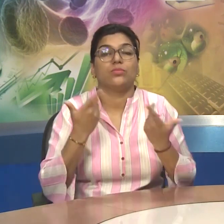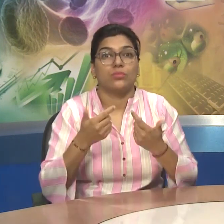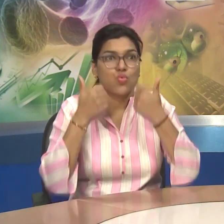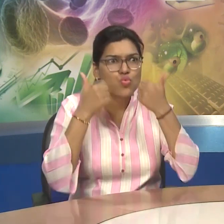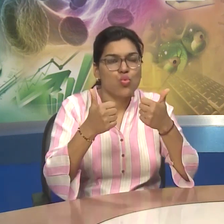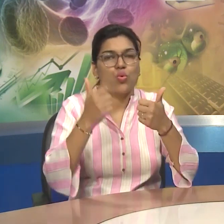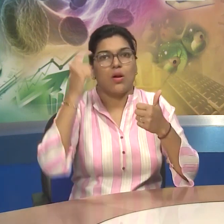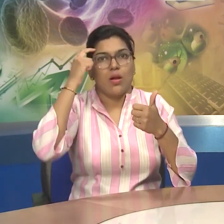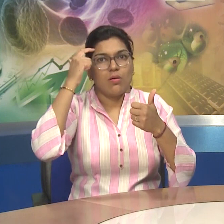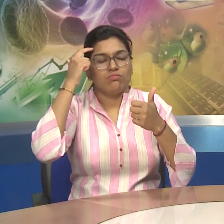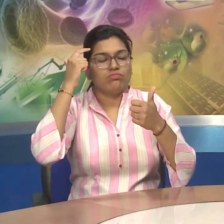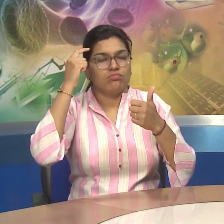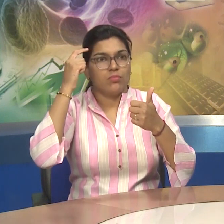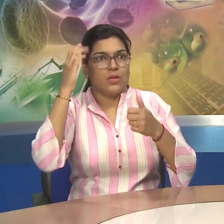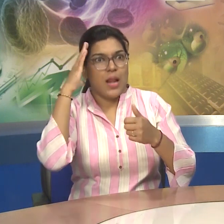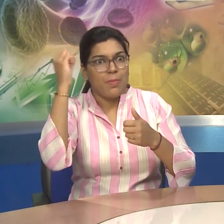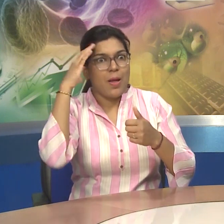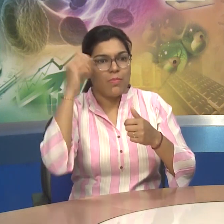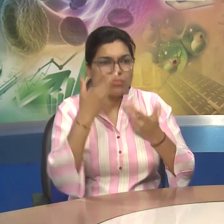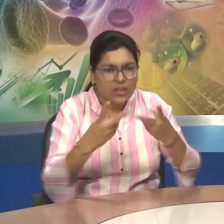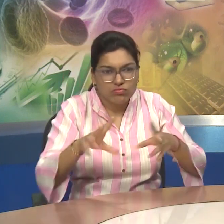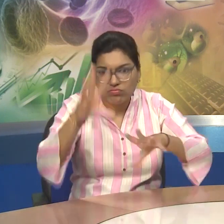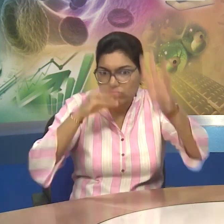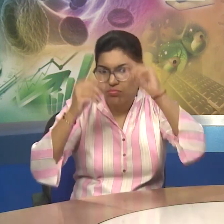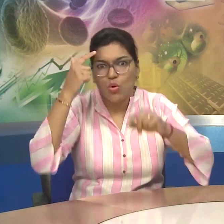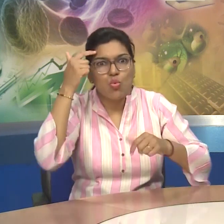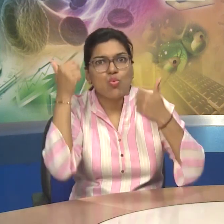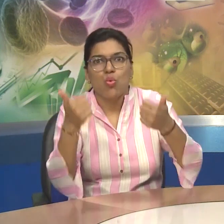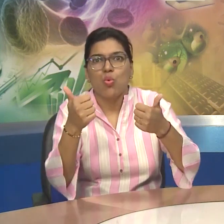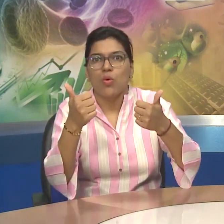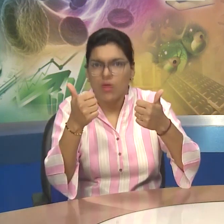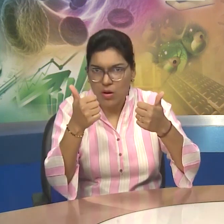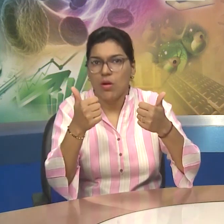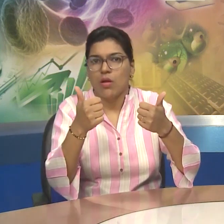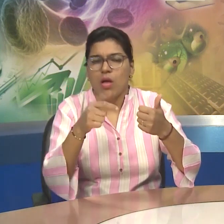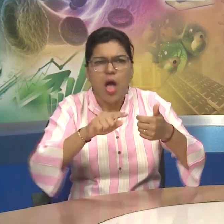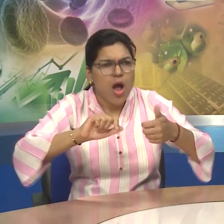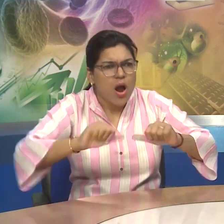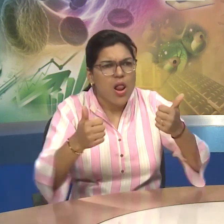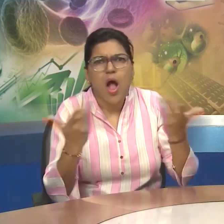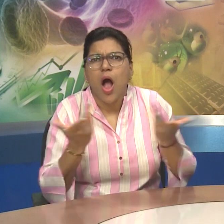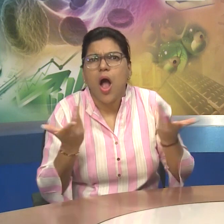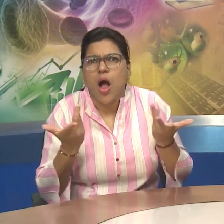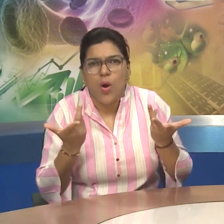Good Memory Depends Upon A Good Brain